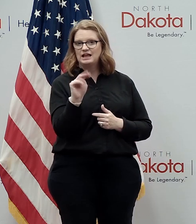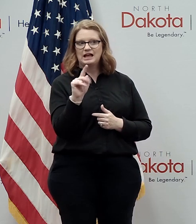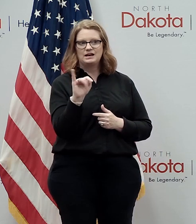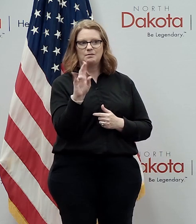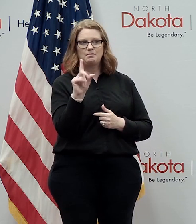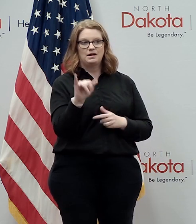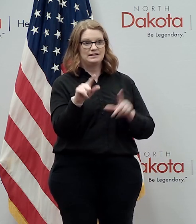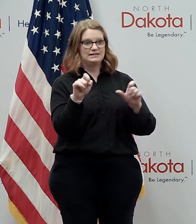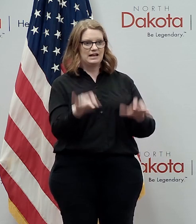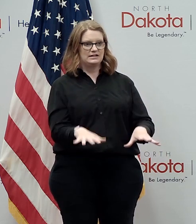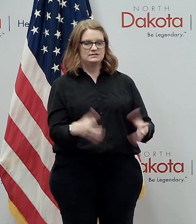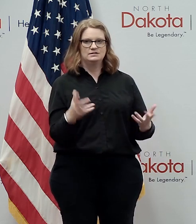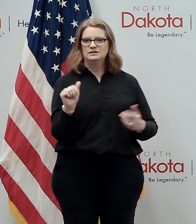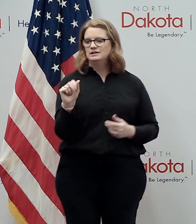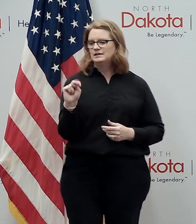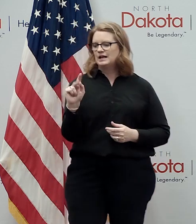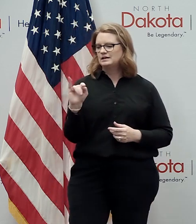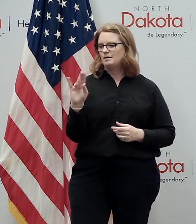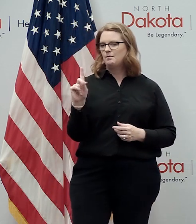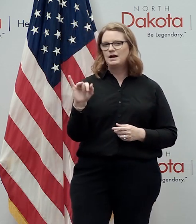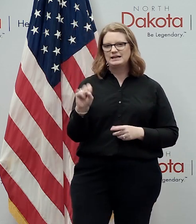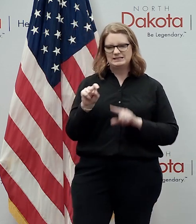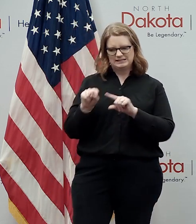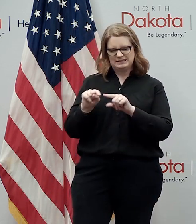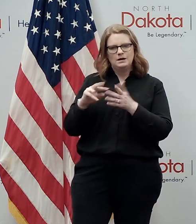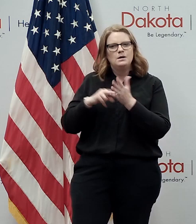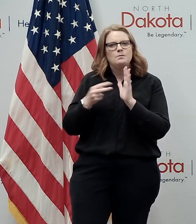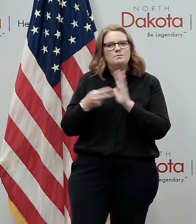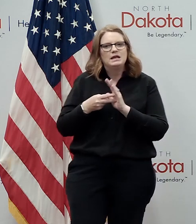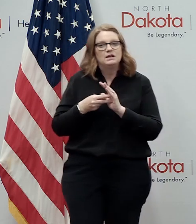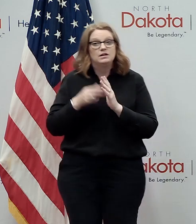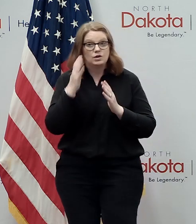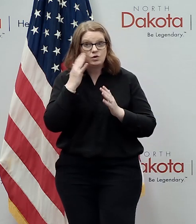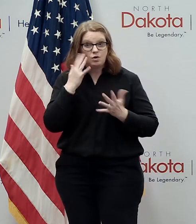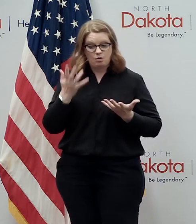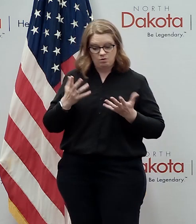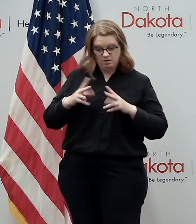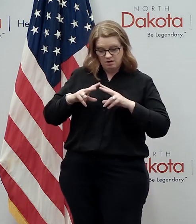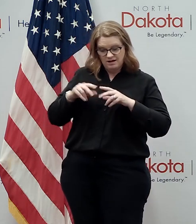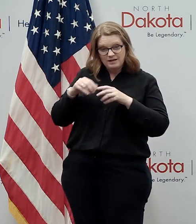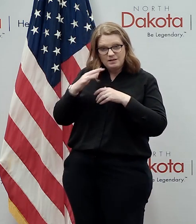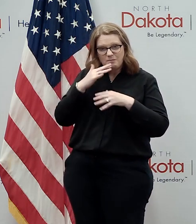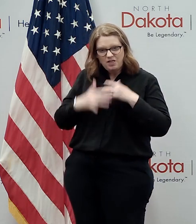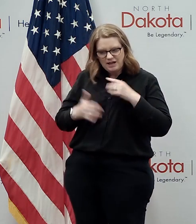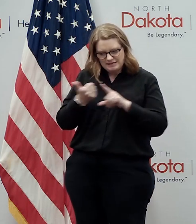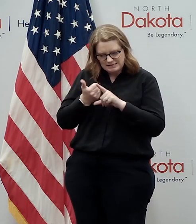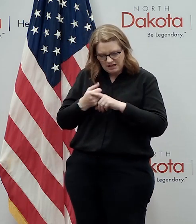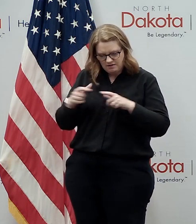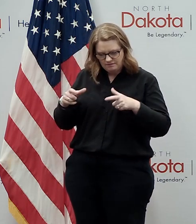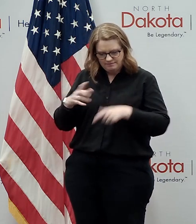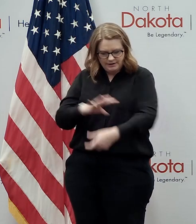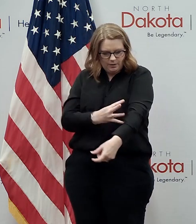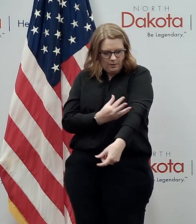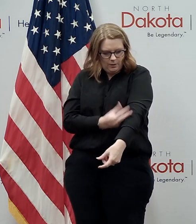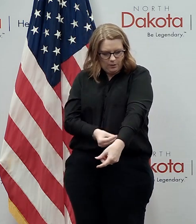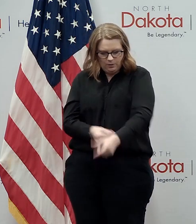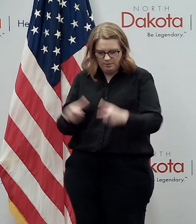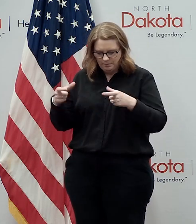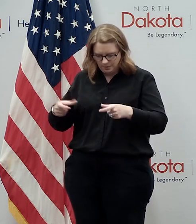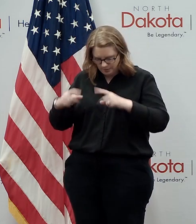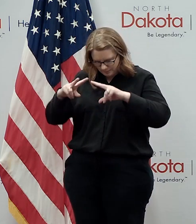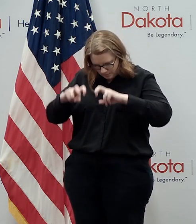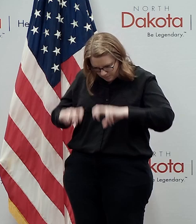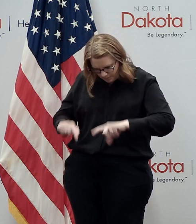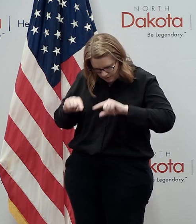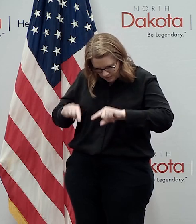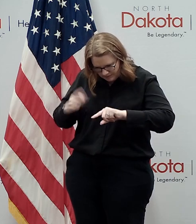as part of that antibodies of course are the proteins that your bodies create to fight an infection and the presence of a covid 19 antibodies